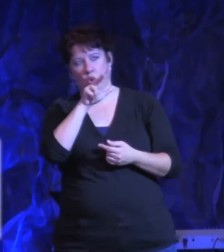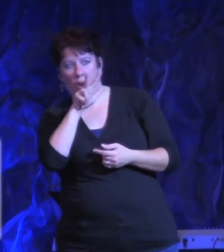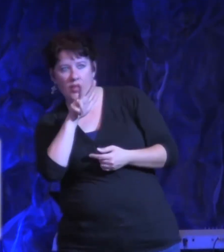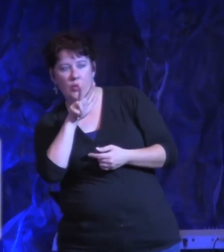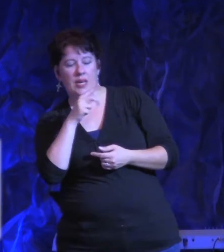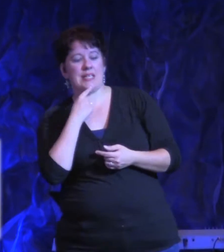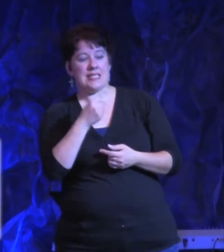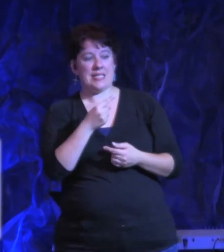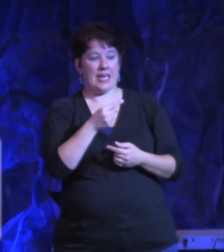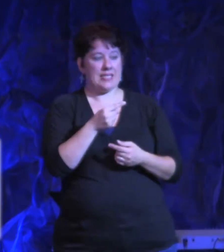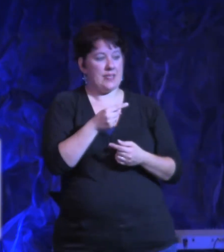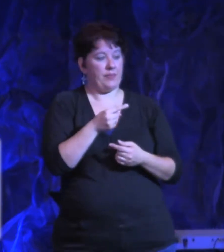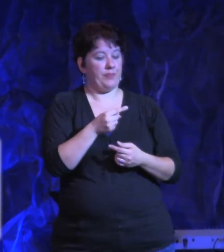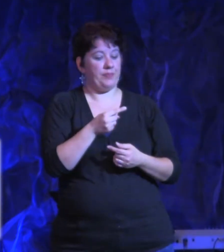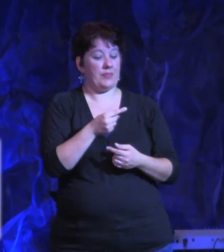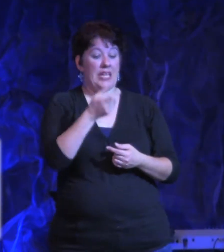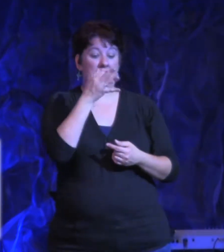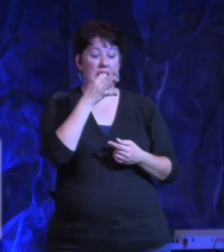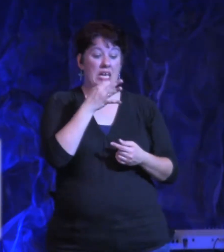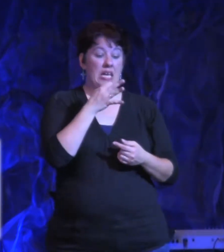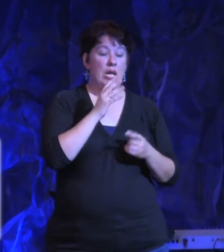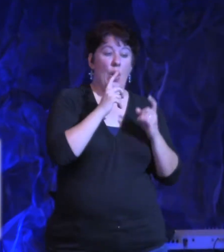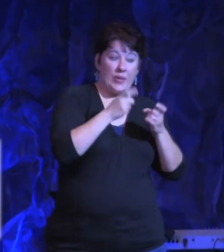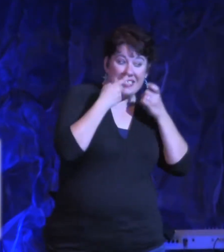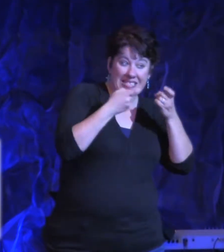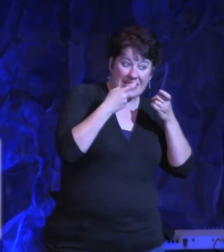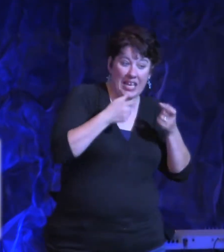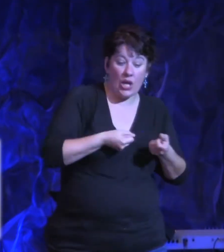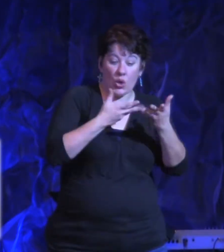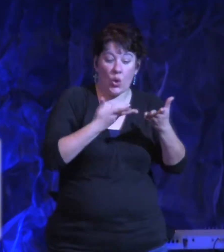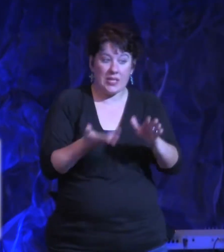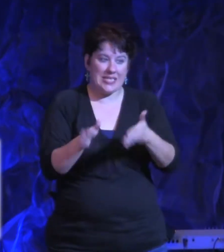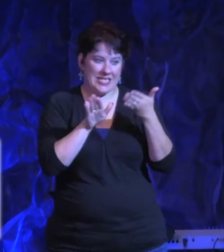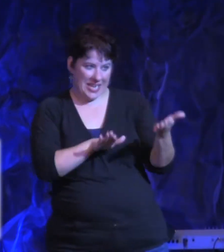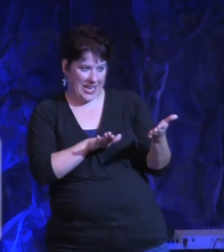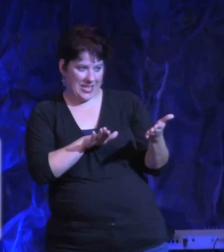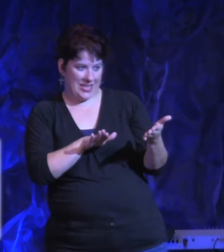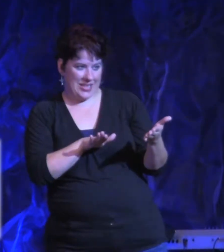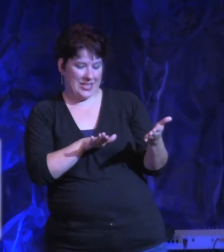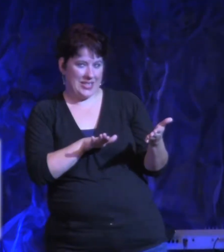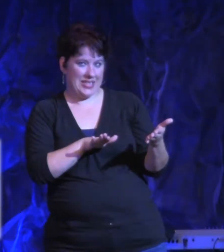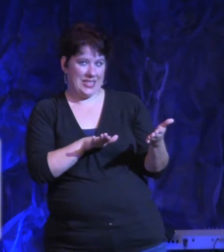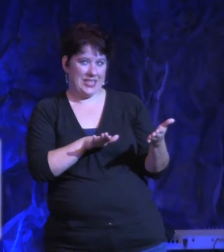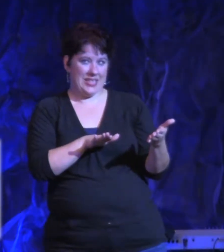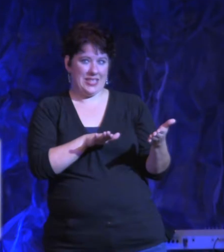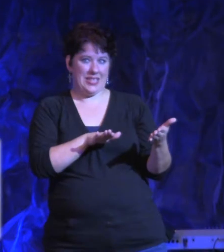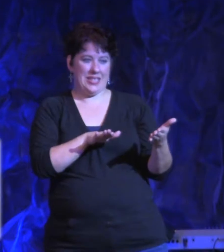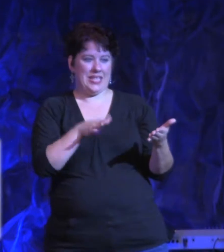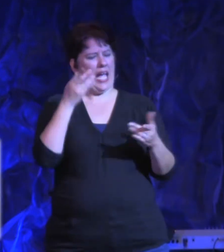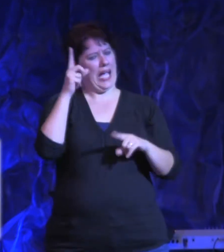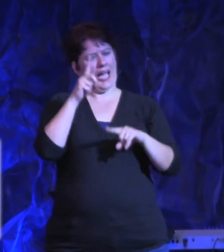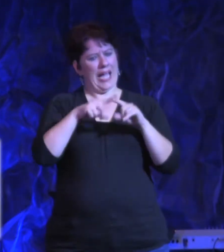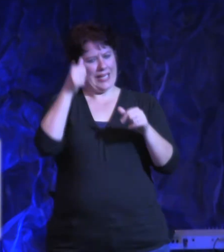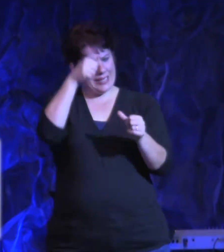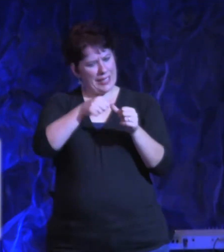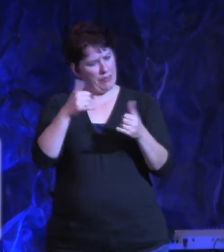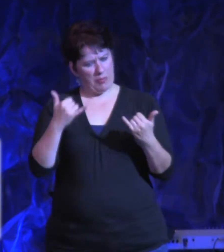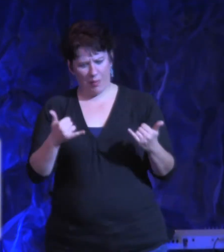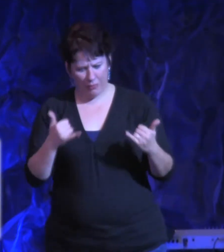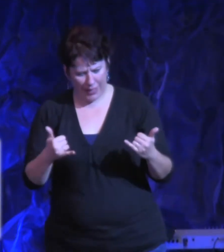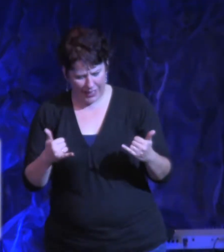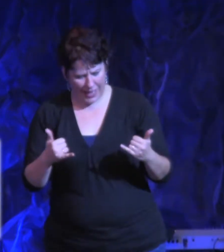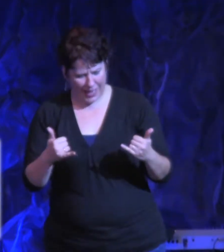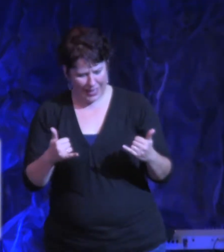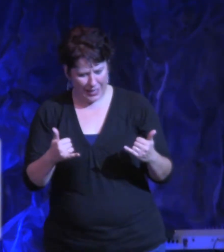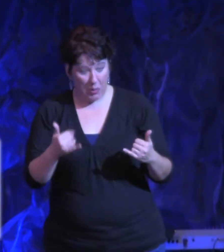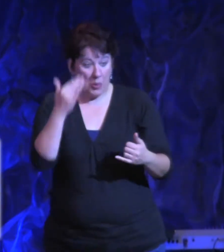sin is death. Is that right? Or it's in the Bible. I'm having a brain freeze right now. But I know it's in